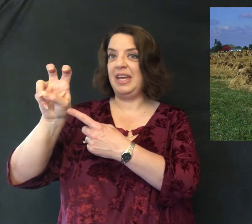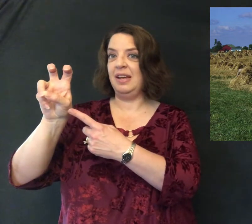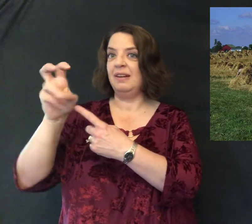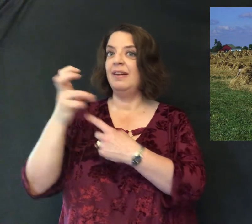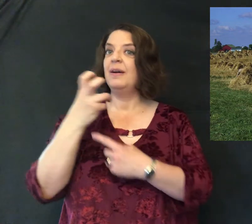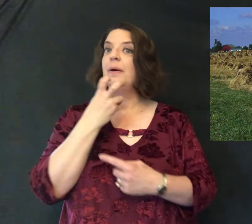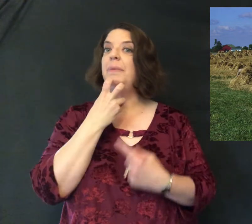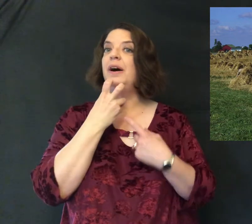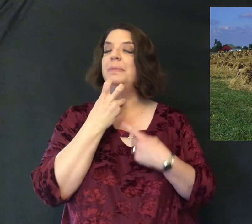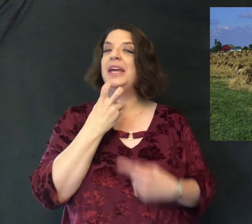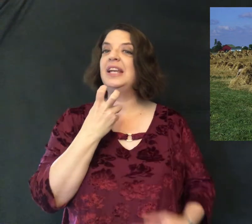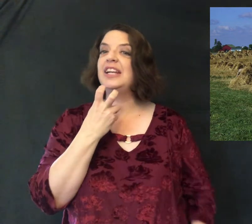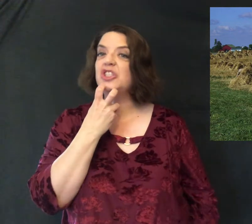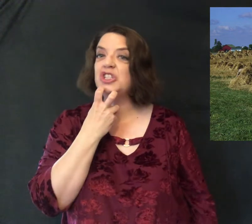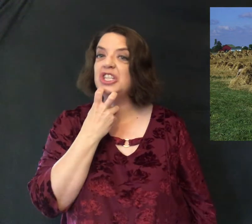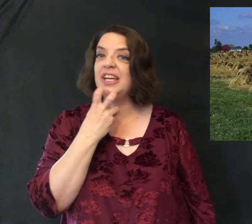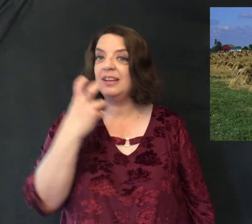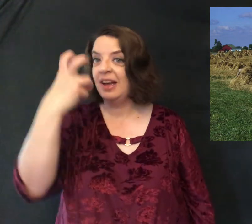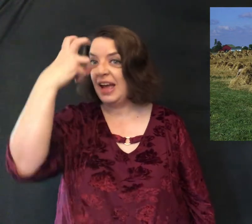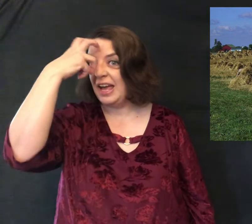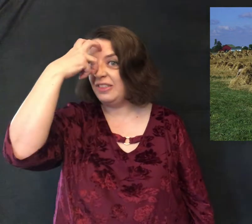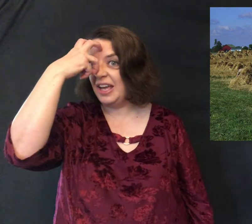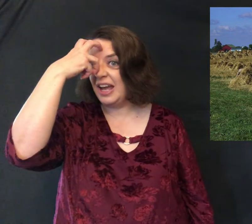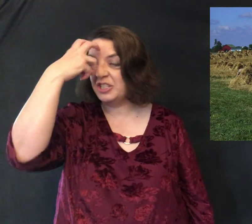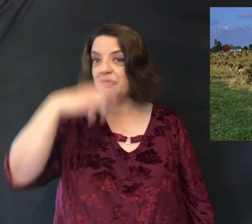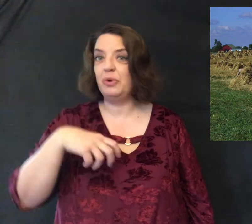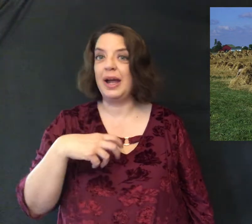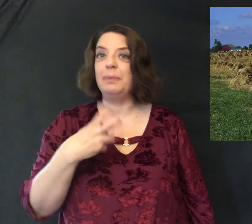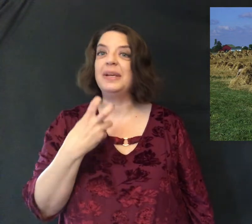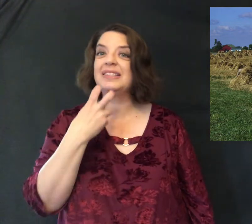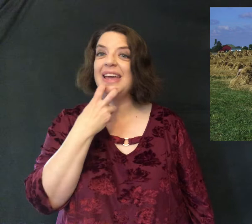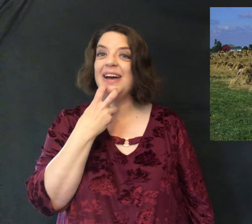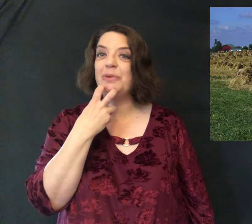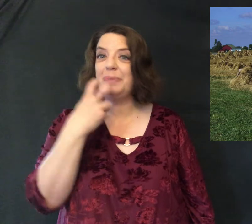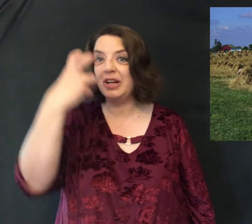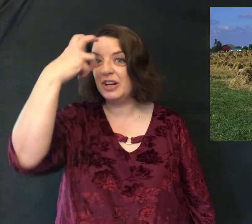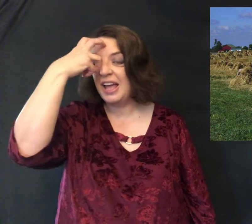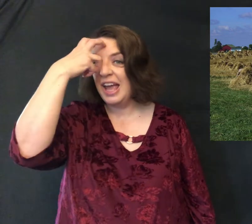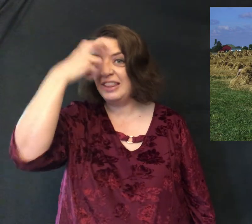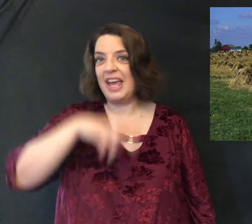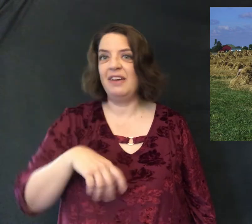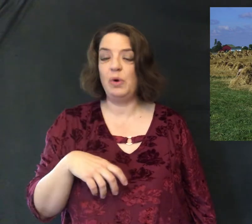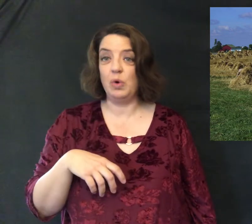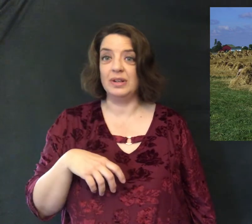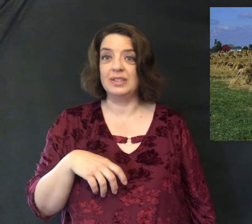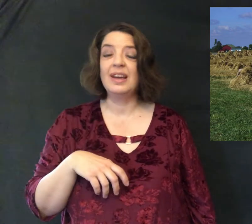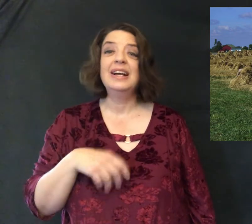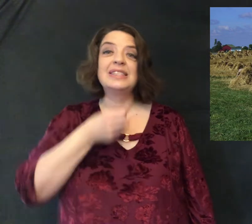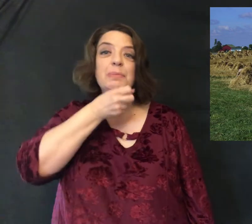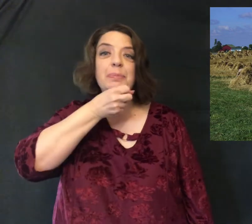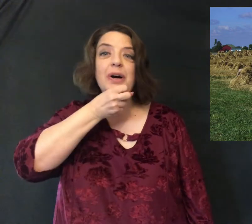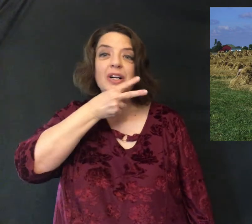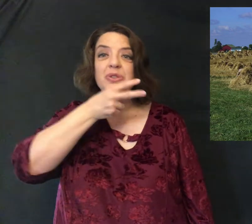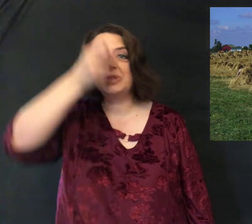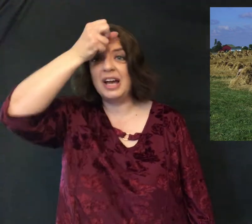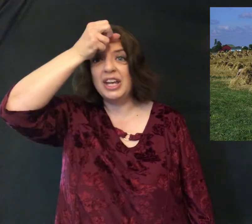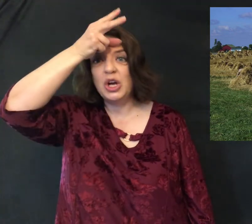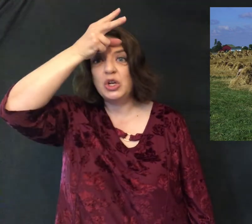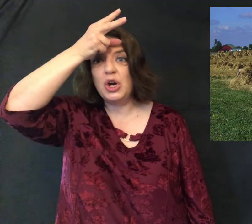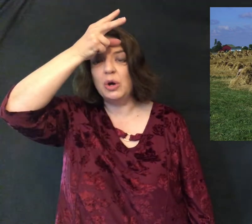palm in at your chin and then at your forehead because they have a beard and they have horns some people also sign goat